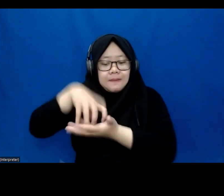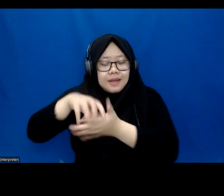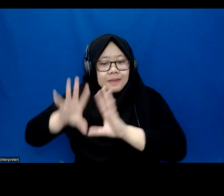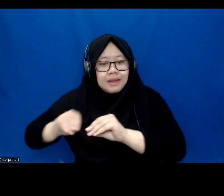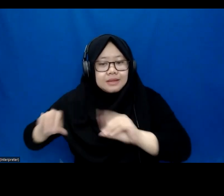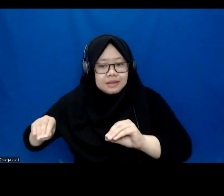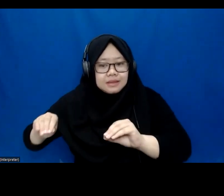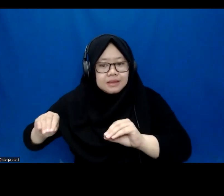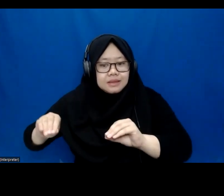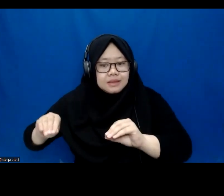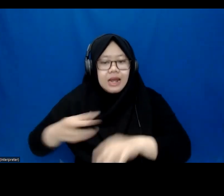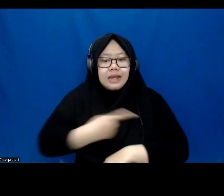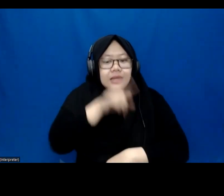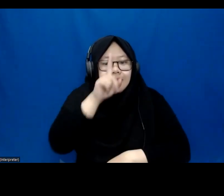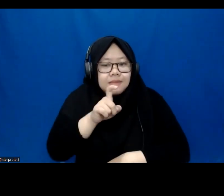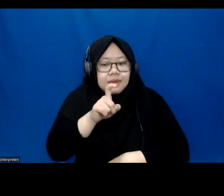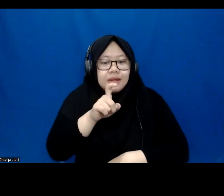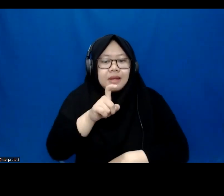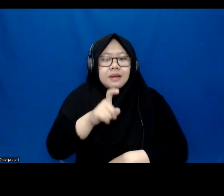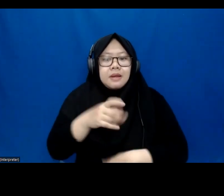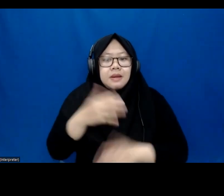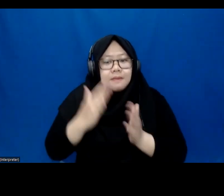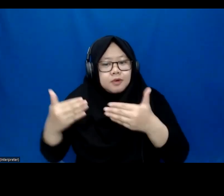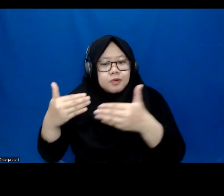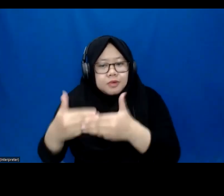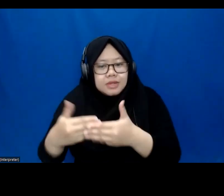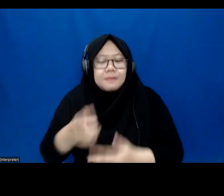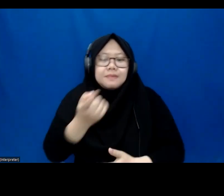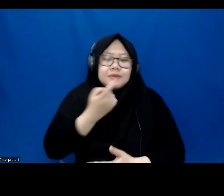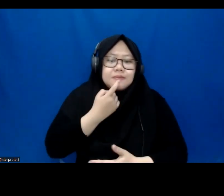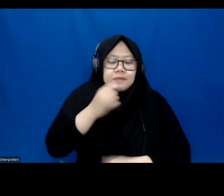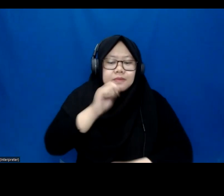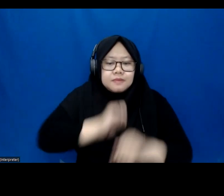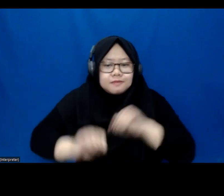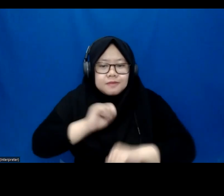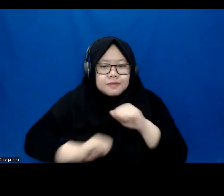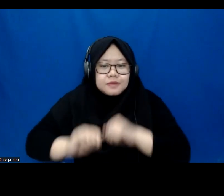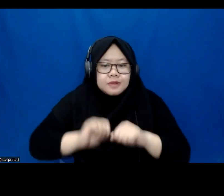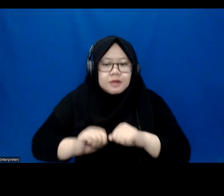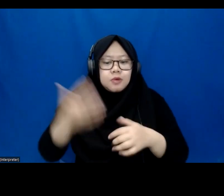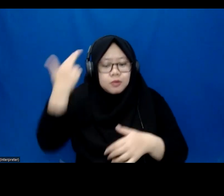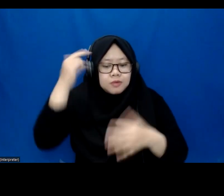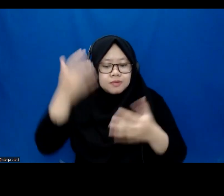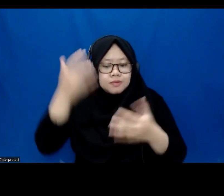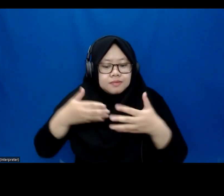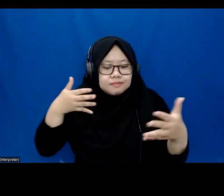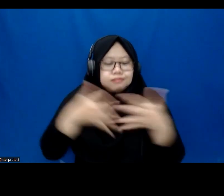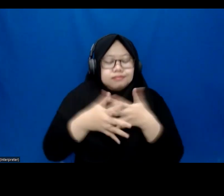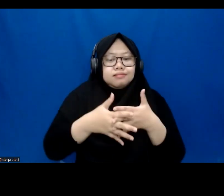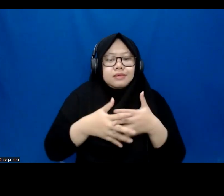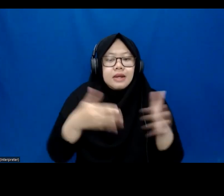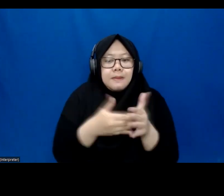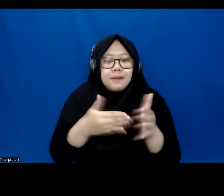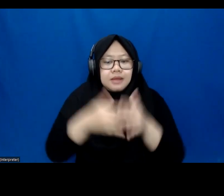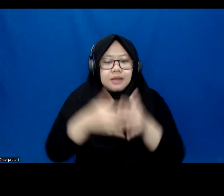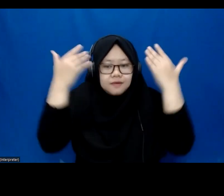We need to intentionally try to reduce the physical barrier because the minute we realize that,